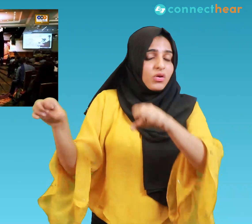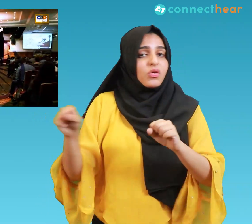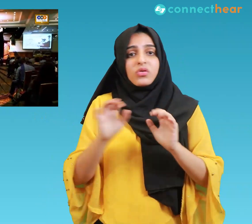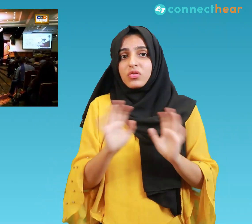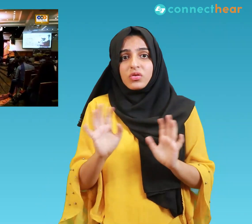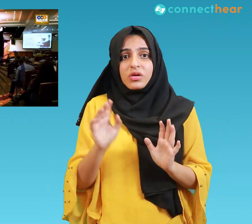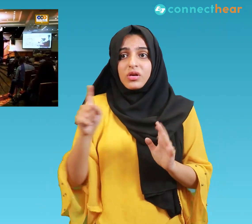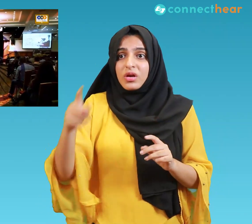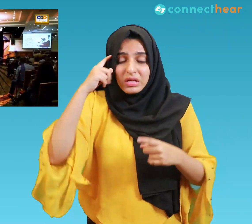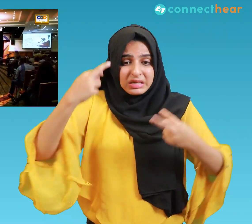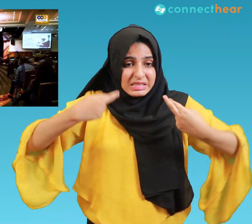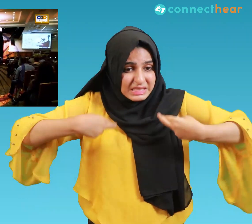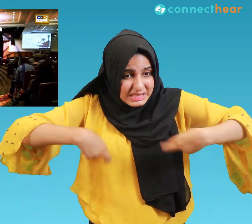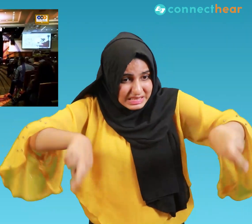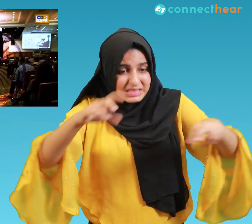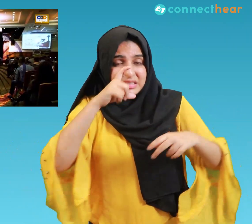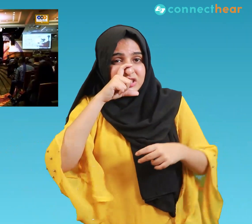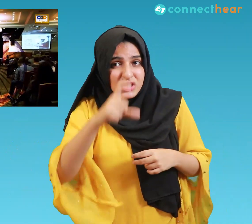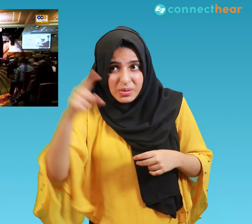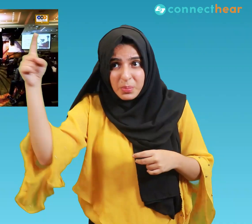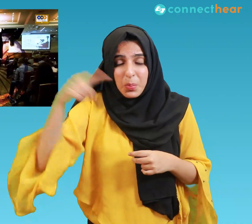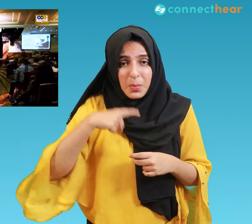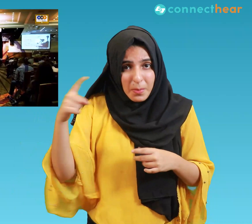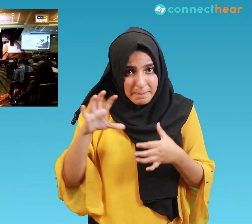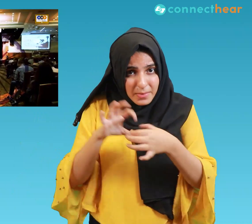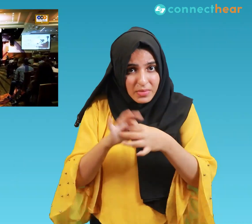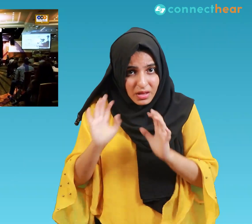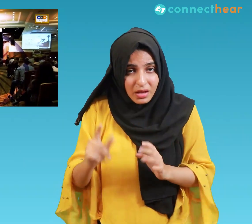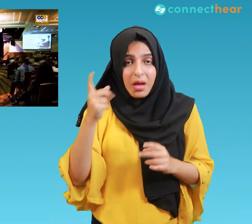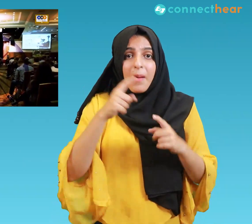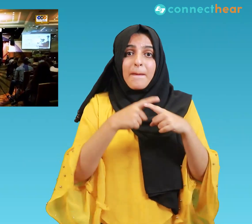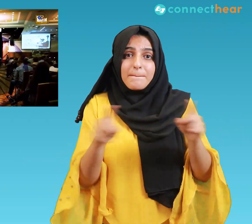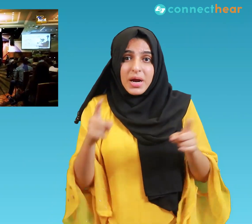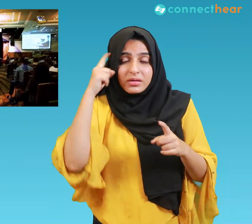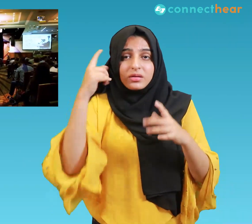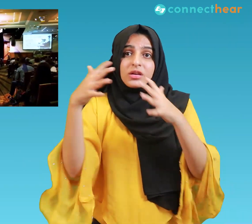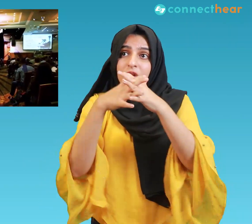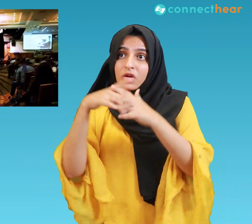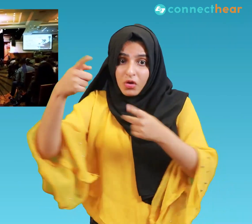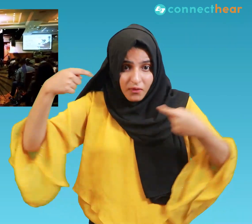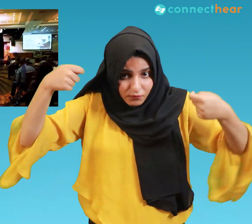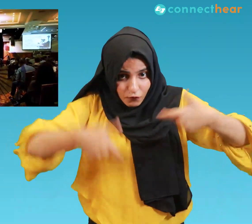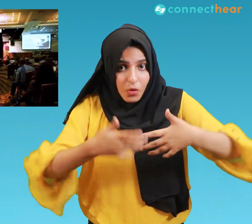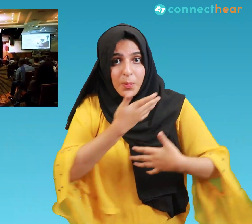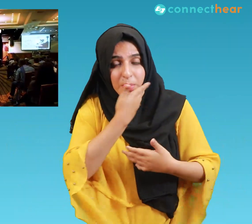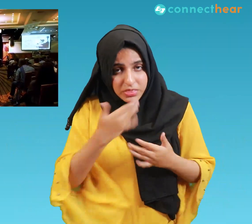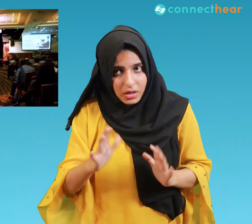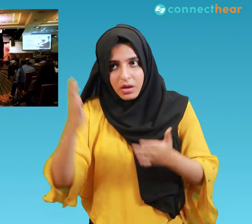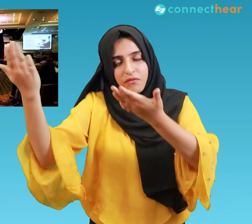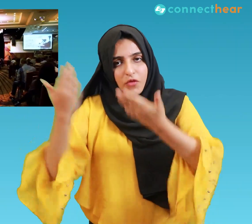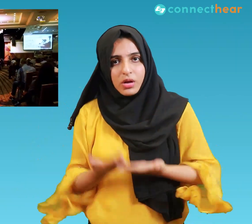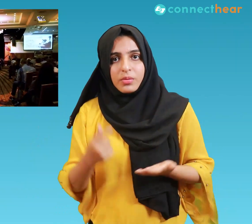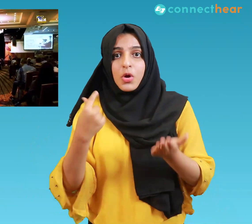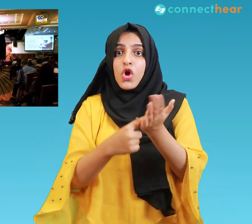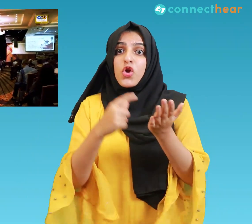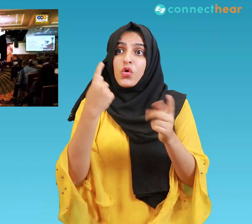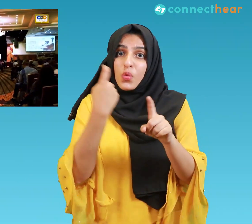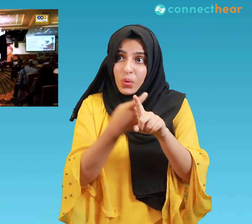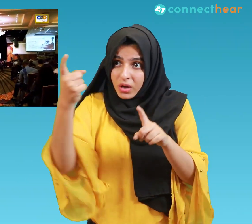CPAC and China, but if the US wants to invest, they are welcome. If the UK wants to invest, they are welcome too. He said